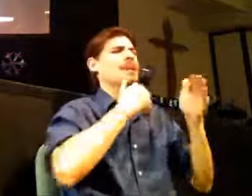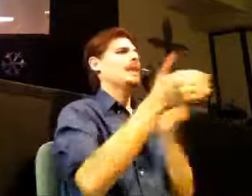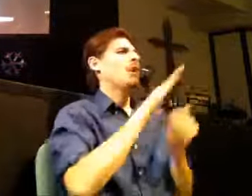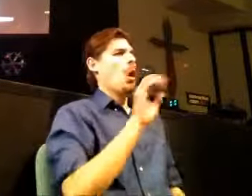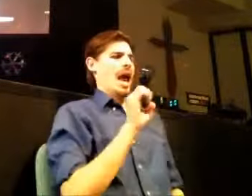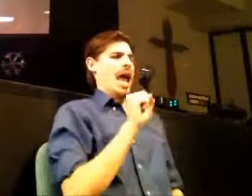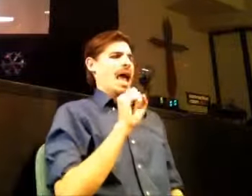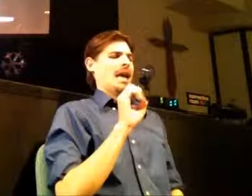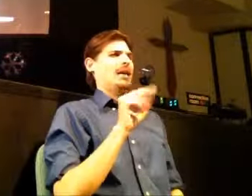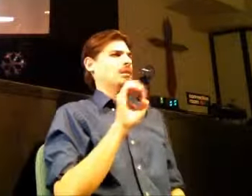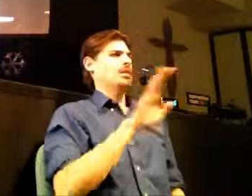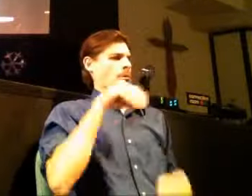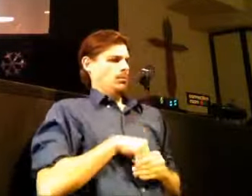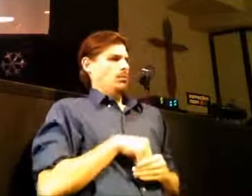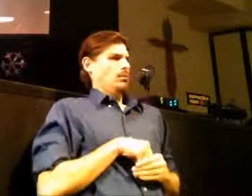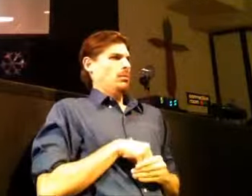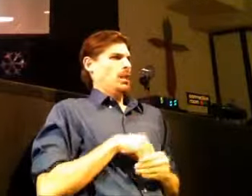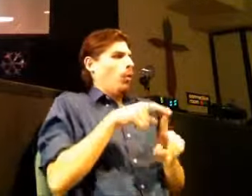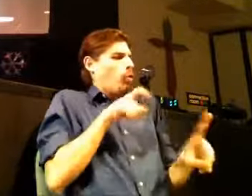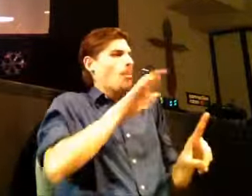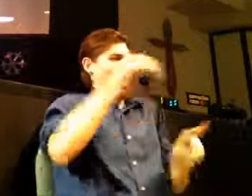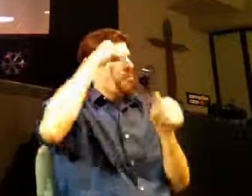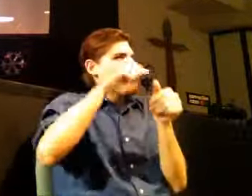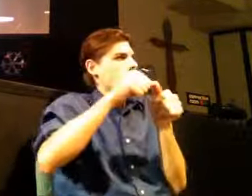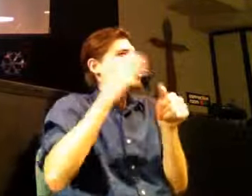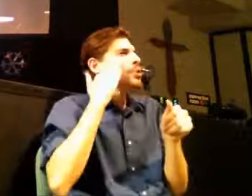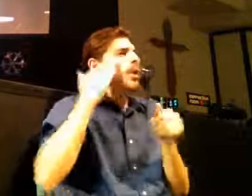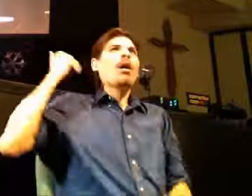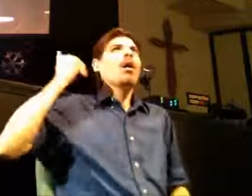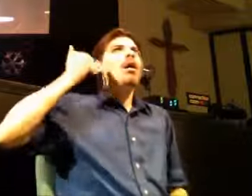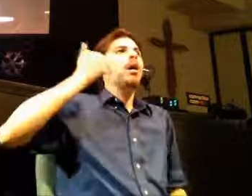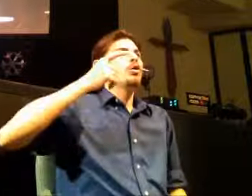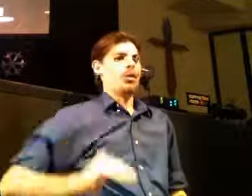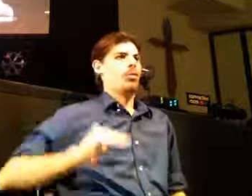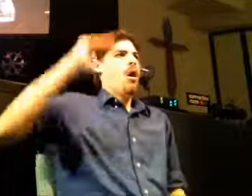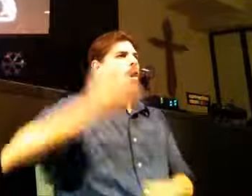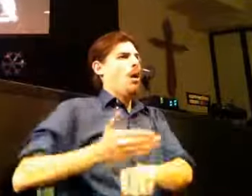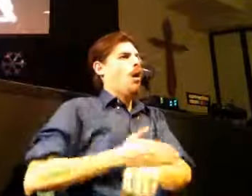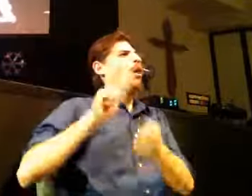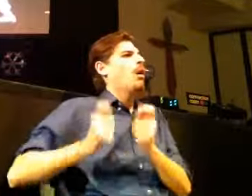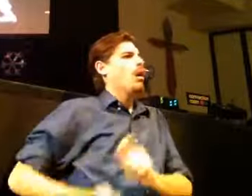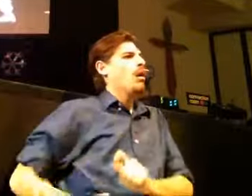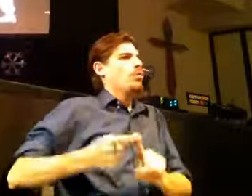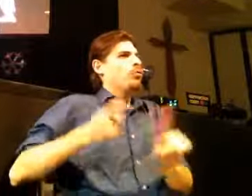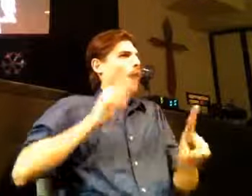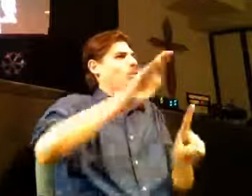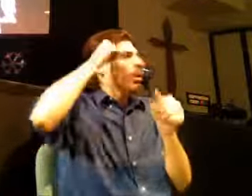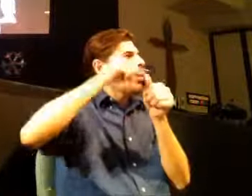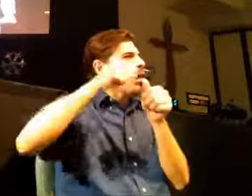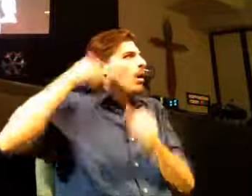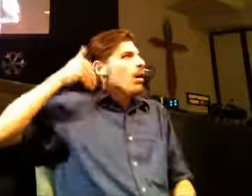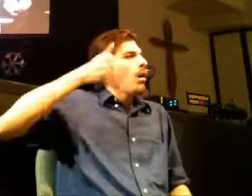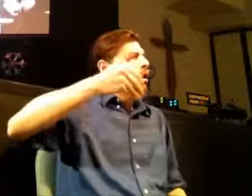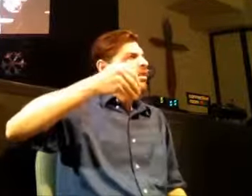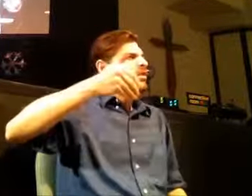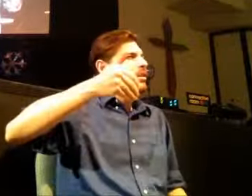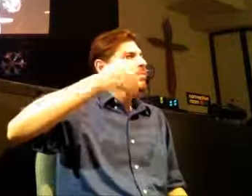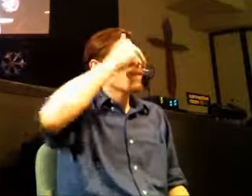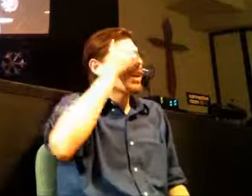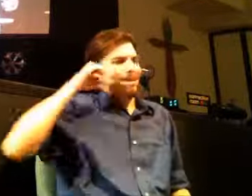out there and imagine what it would be like for you if you lost that capacity to have a memory of something and you know in a weird way we kind of have that problem in our culture to some degree about the